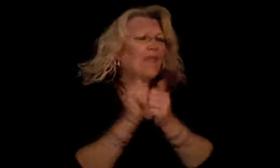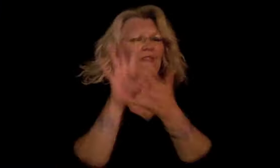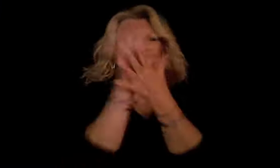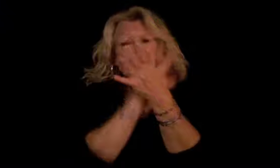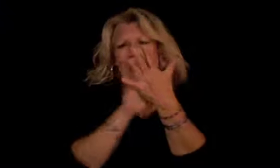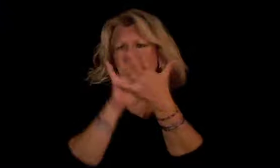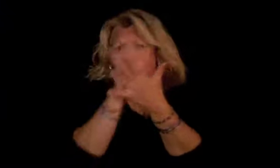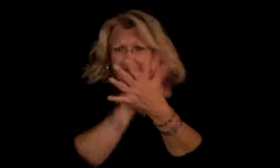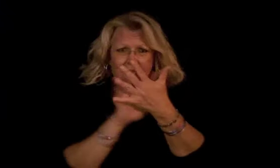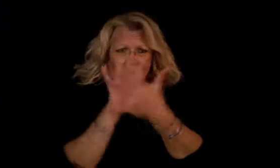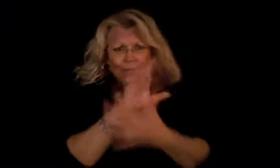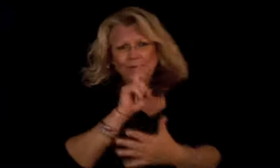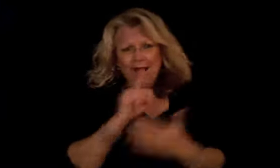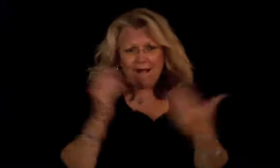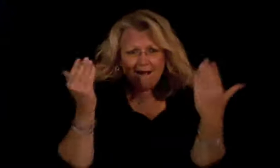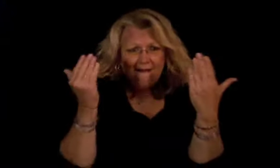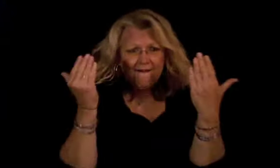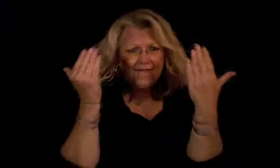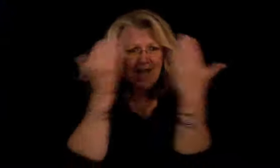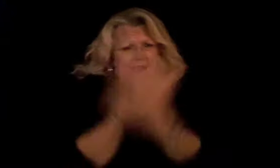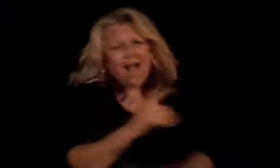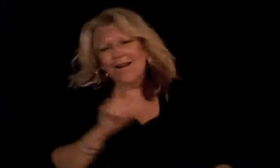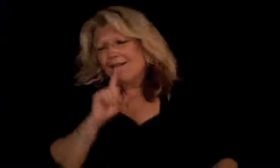dreams to me tonight